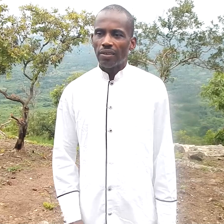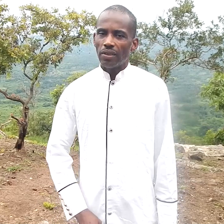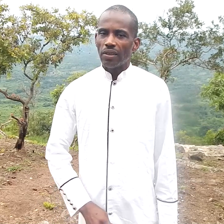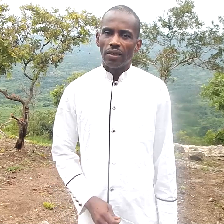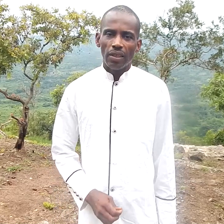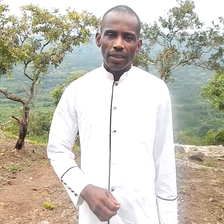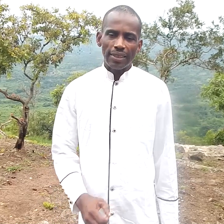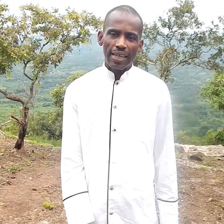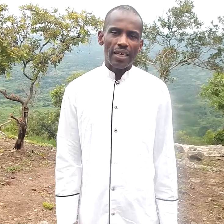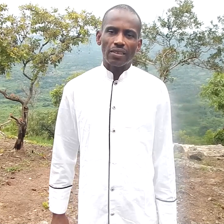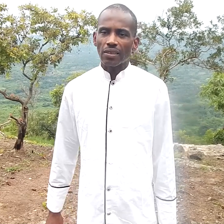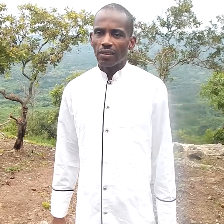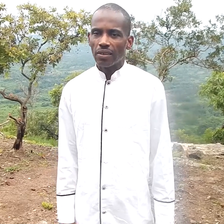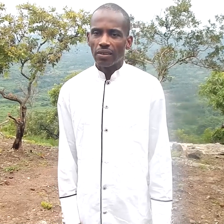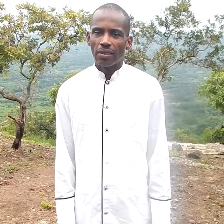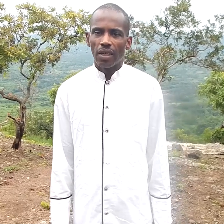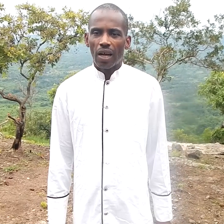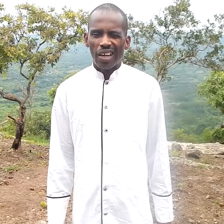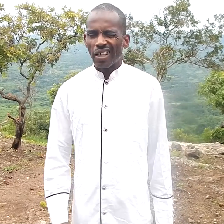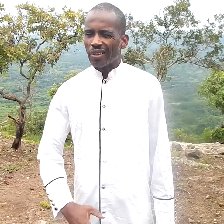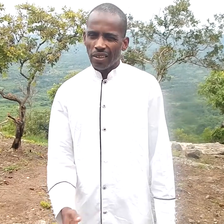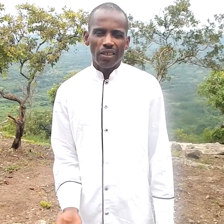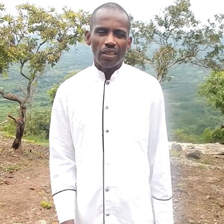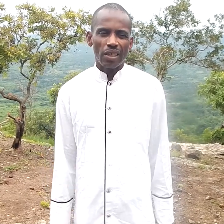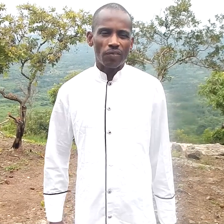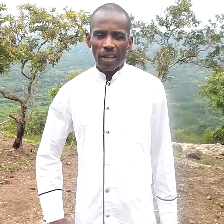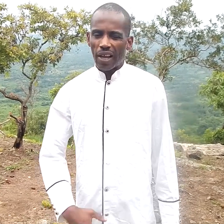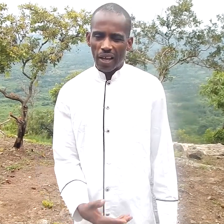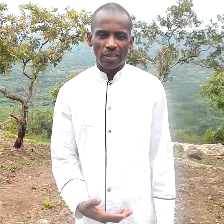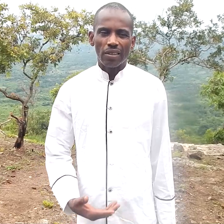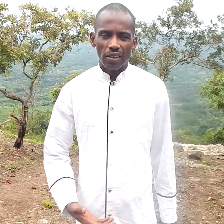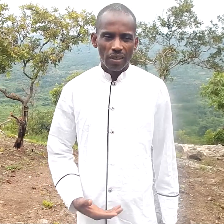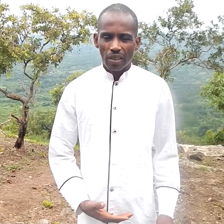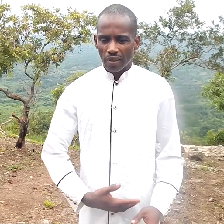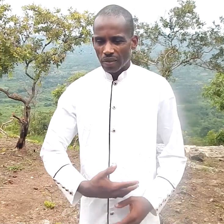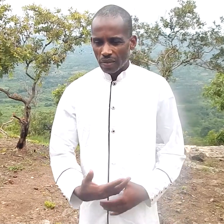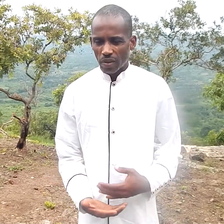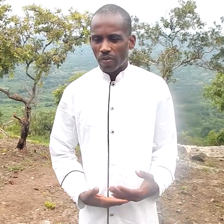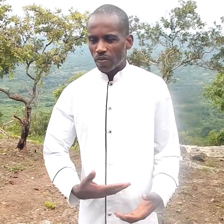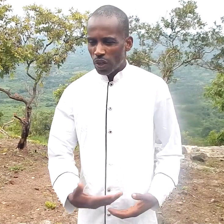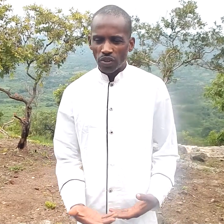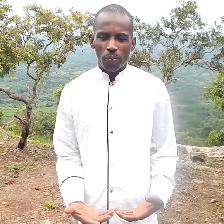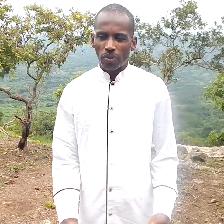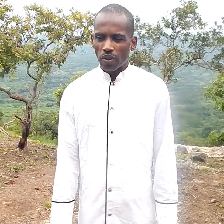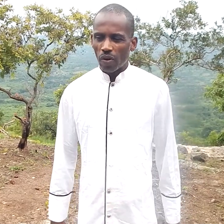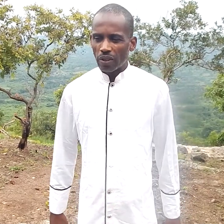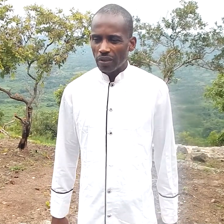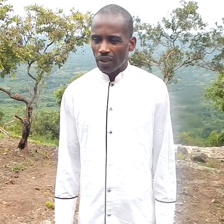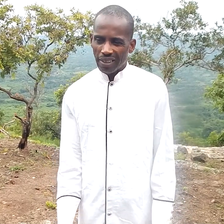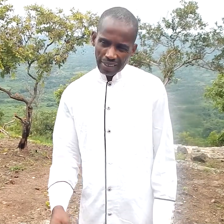in the night like three days after i had some waiting upon the lord in